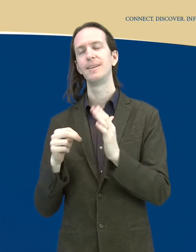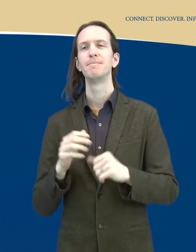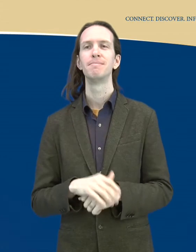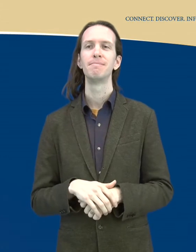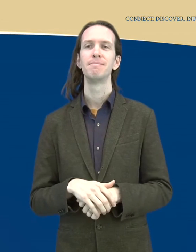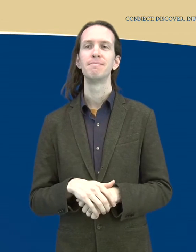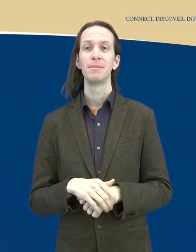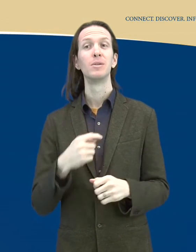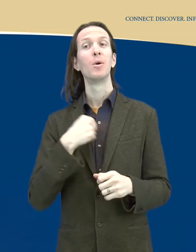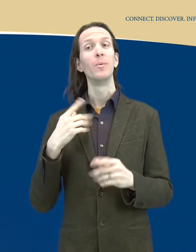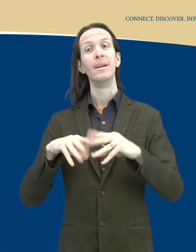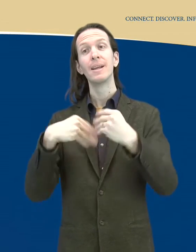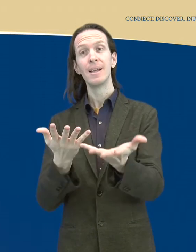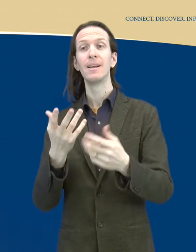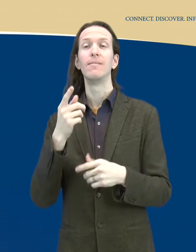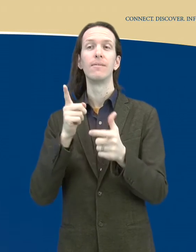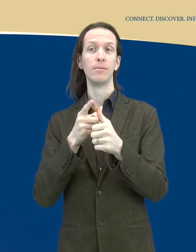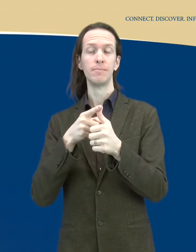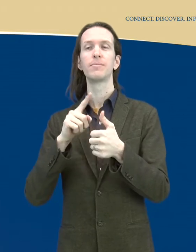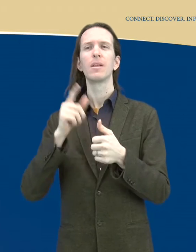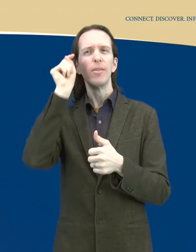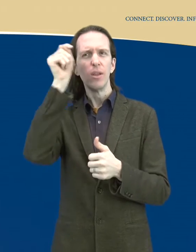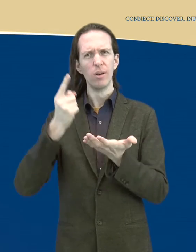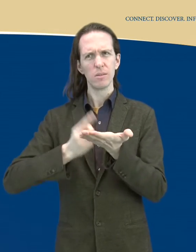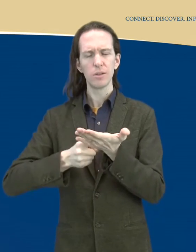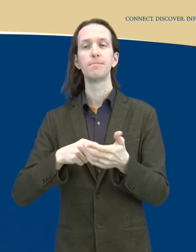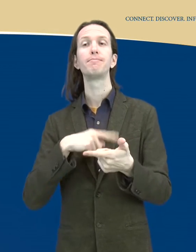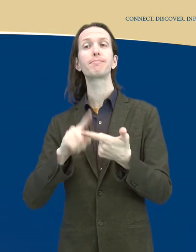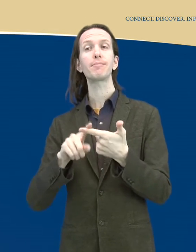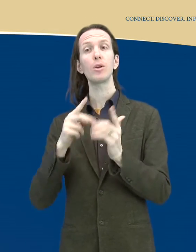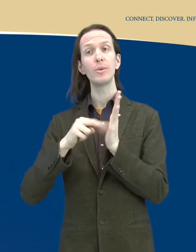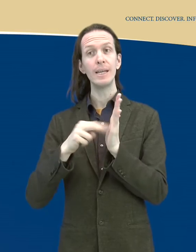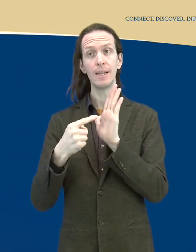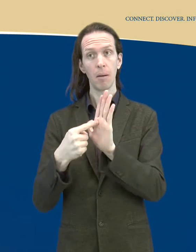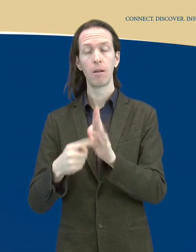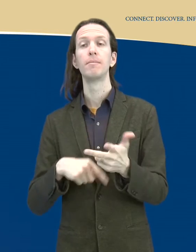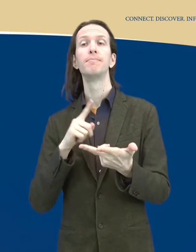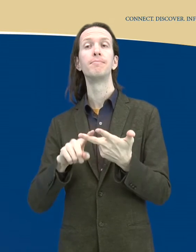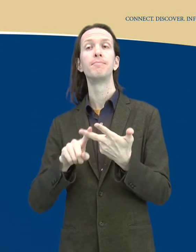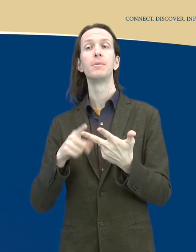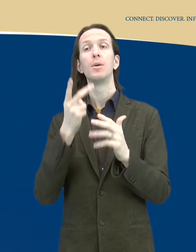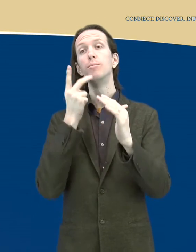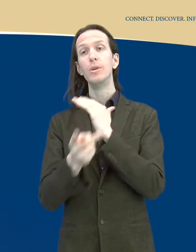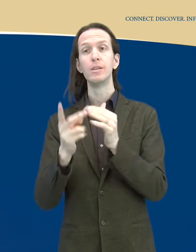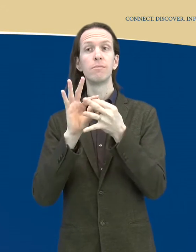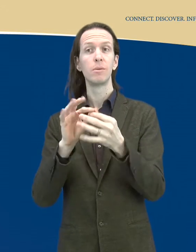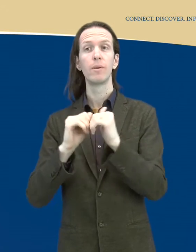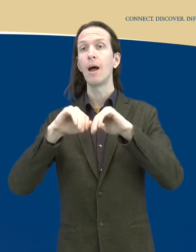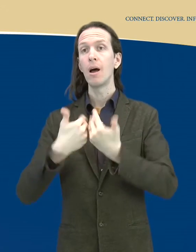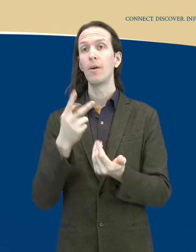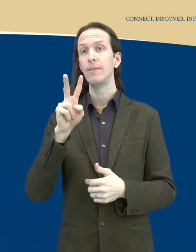account, reading model, and predictions about how visual sign phonology can